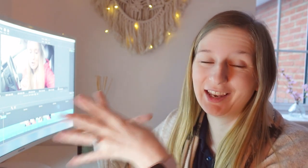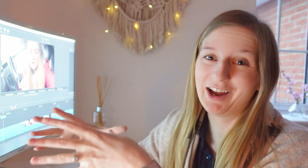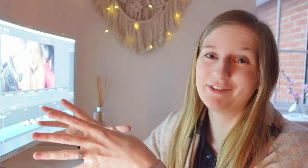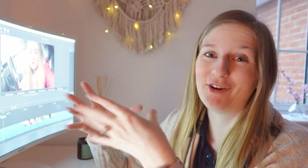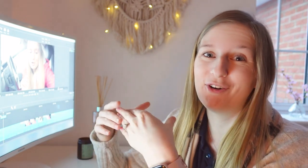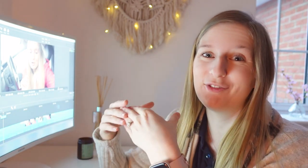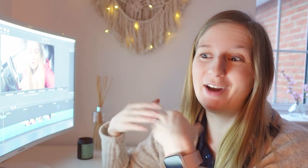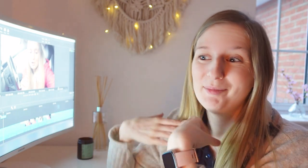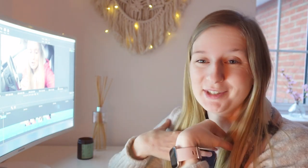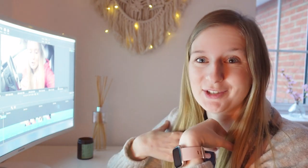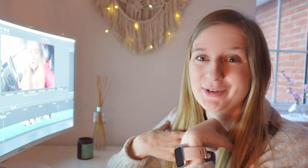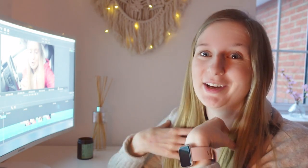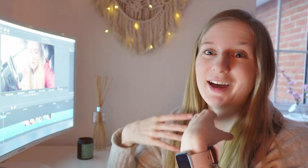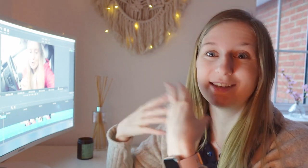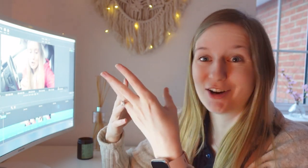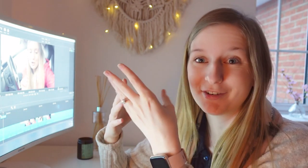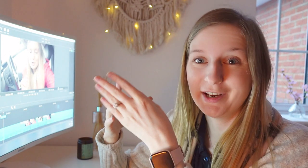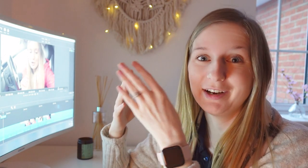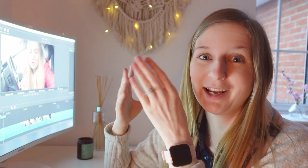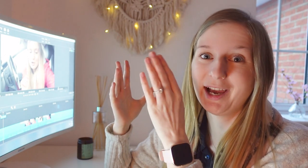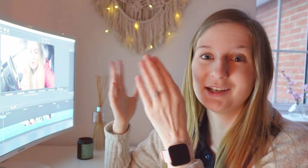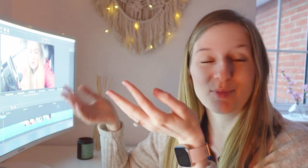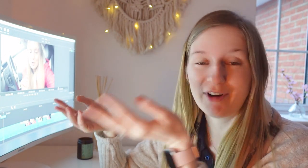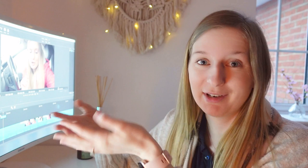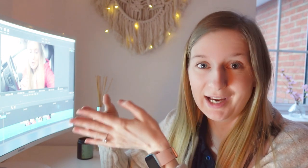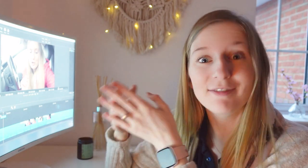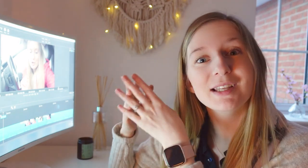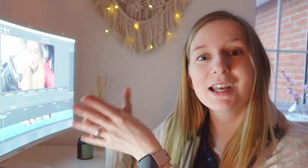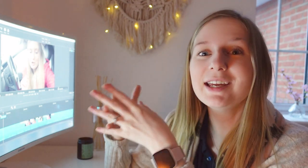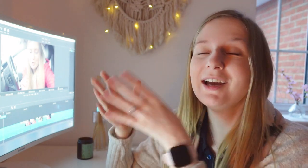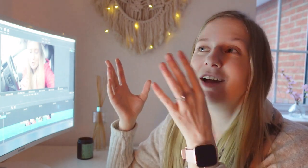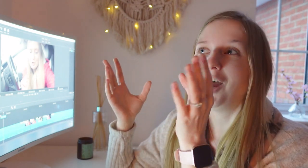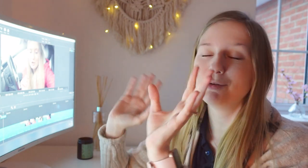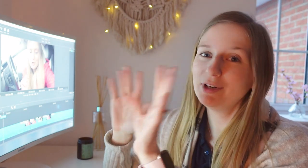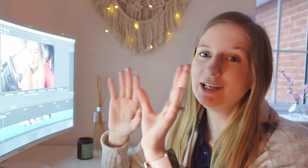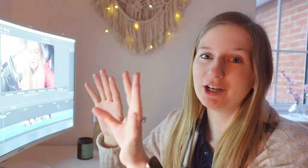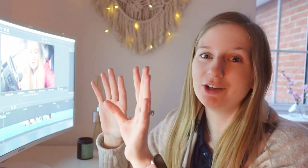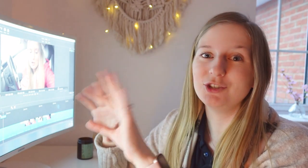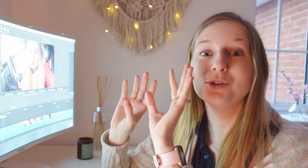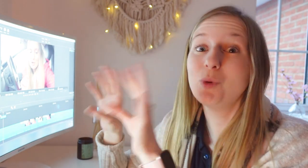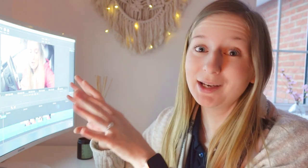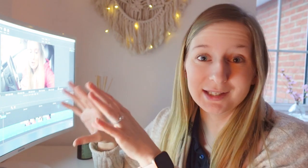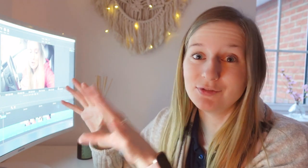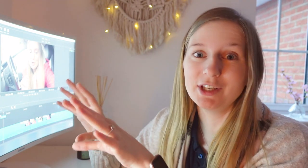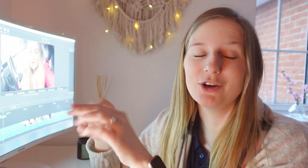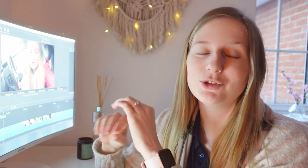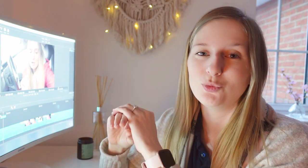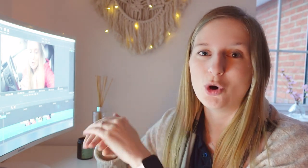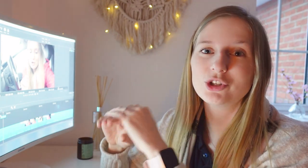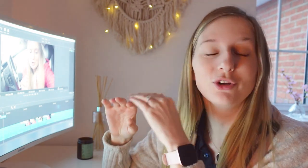the life of a business owner that is hard of hearing and profoundly deaf is like I would really encourage you as well as this video to watch a